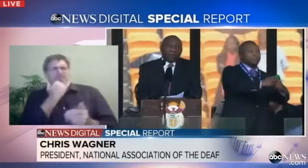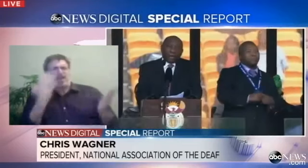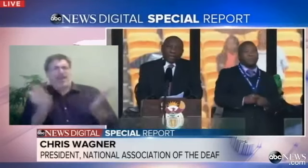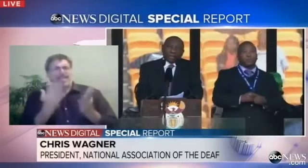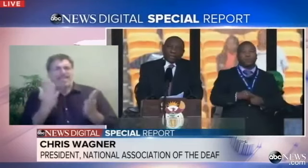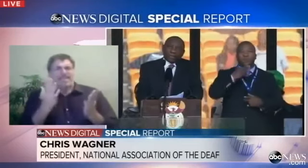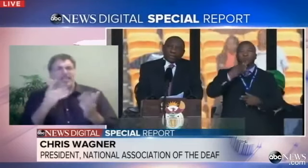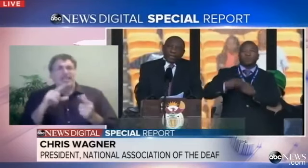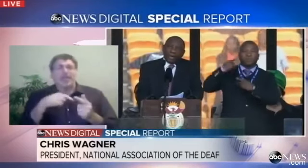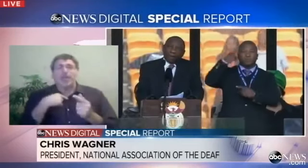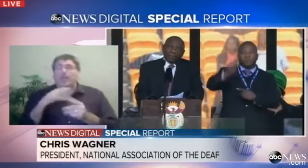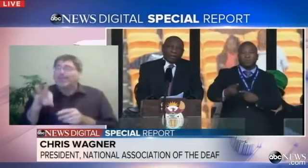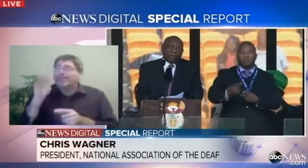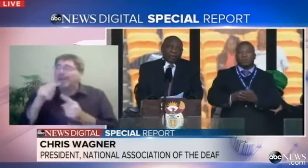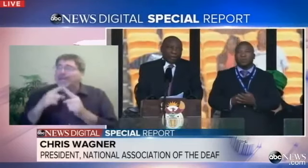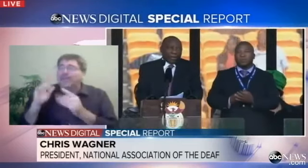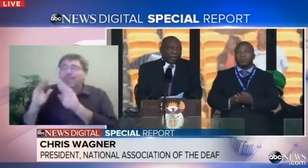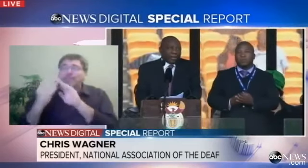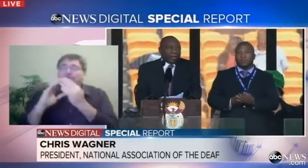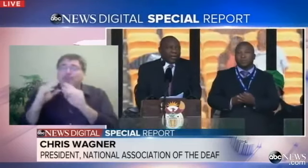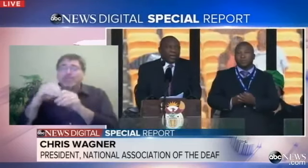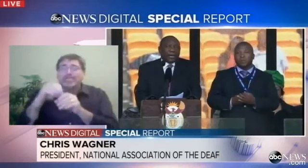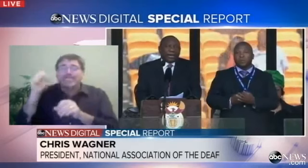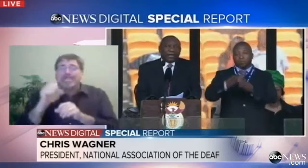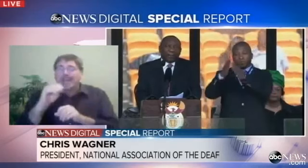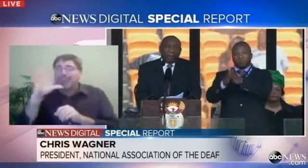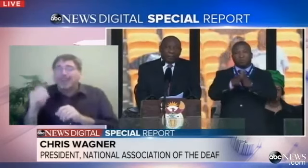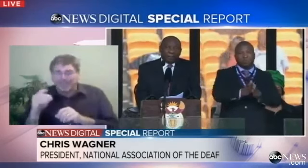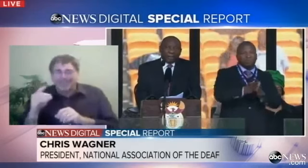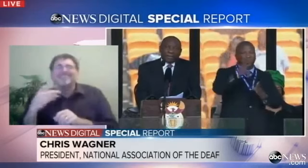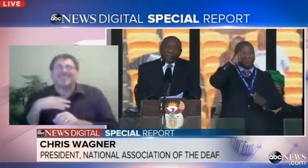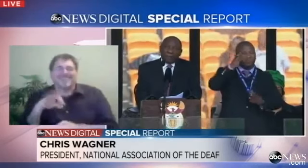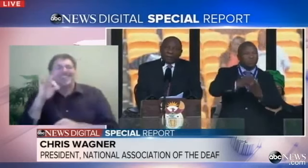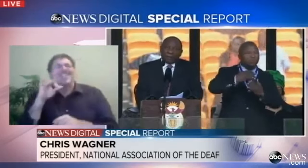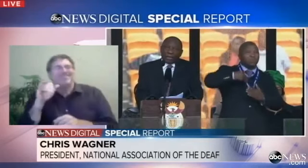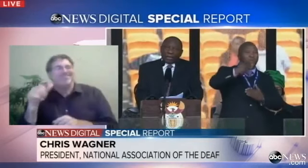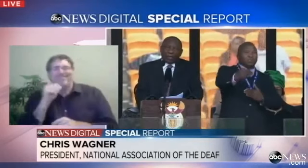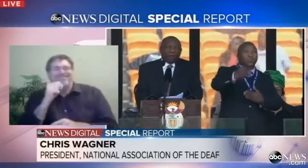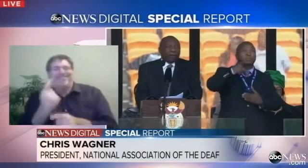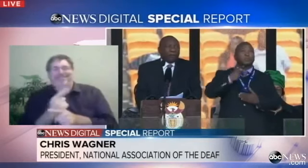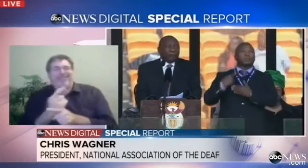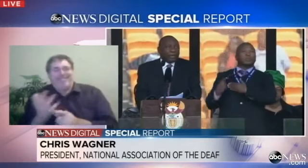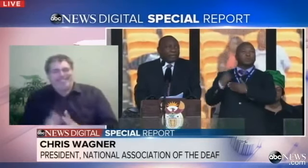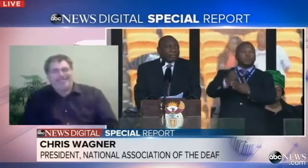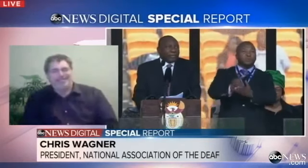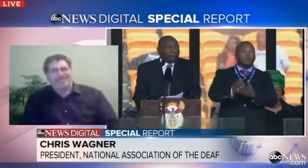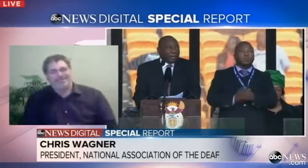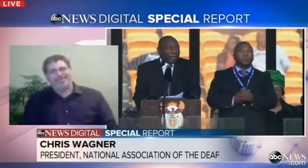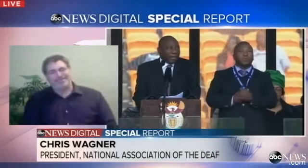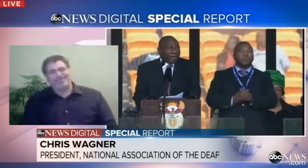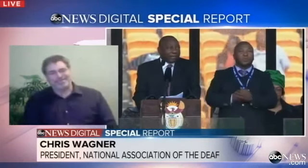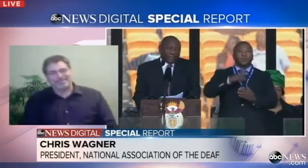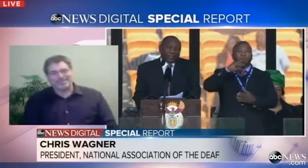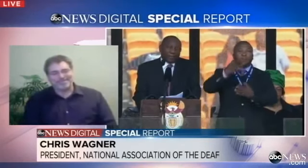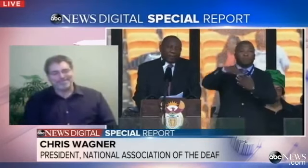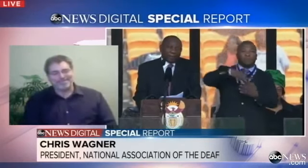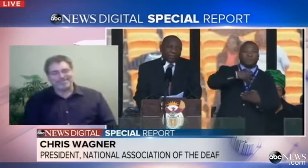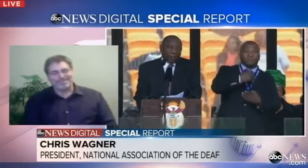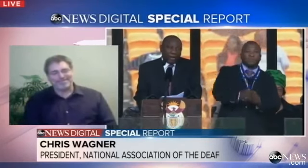not the equivalent number of signs, if you will. And speaking with the South African community members, we found out that that was an